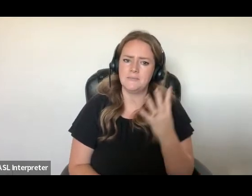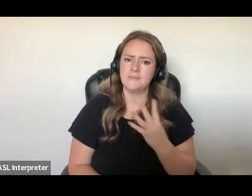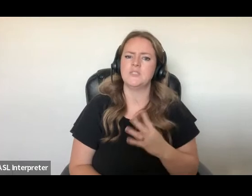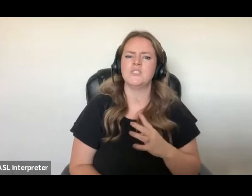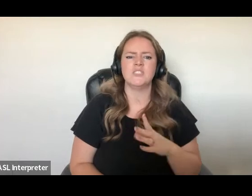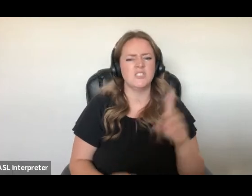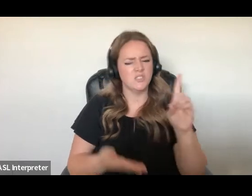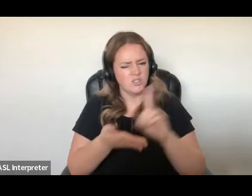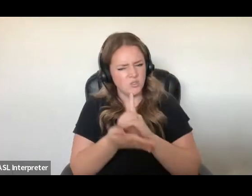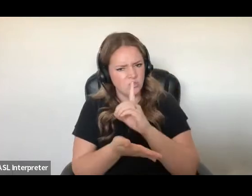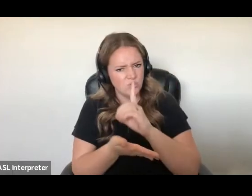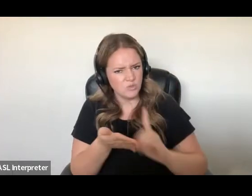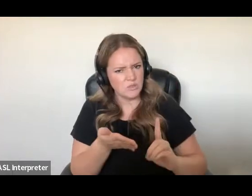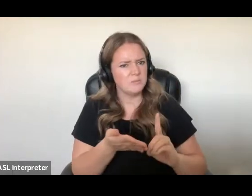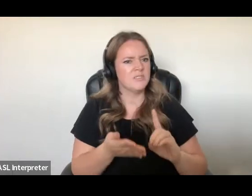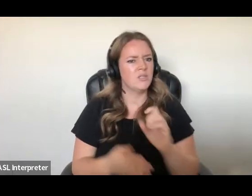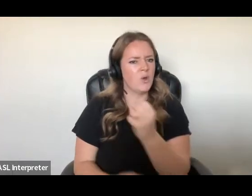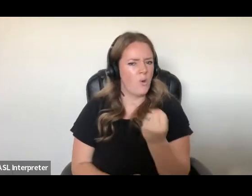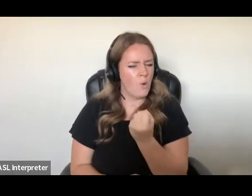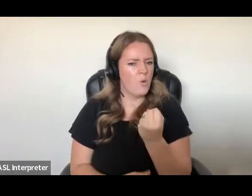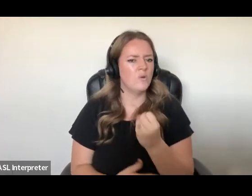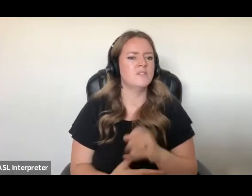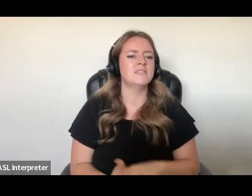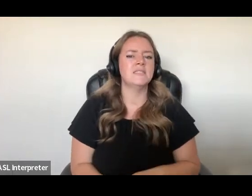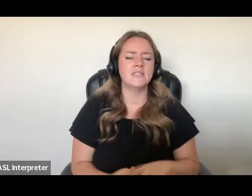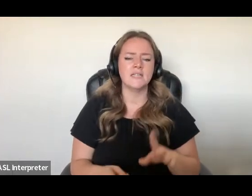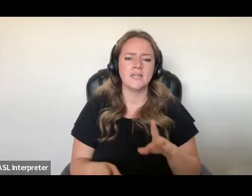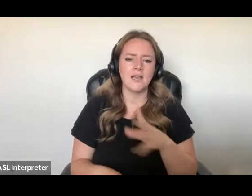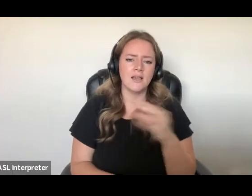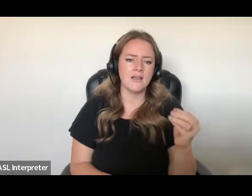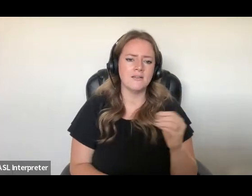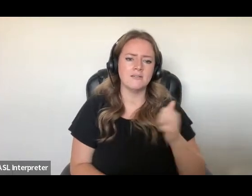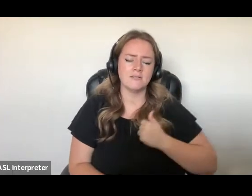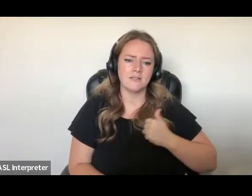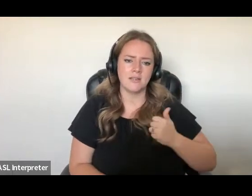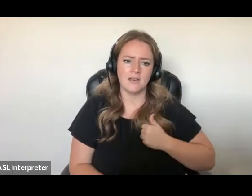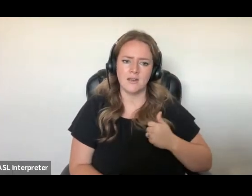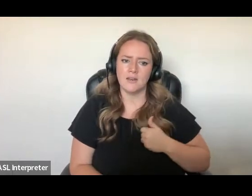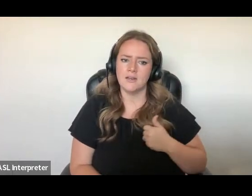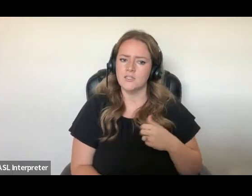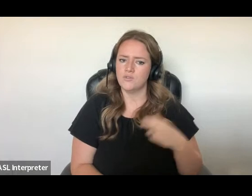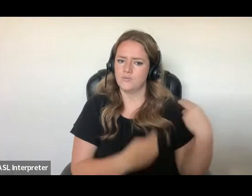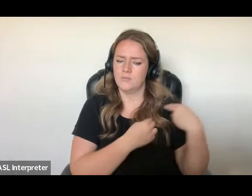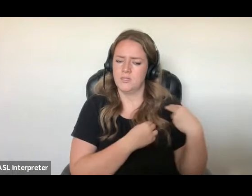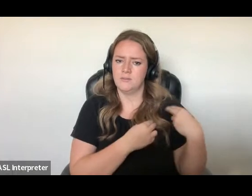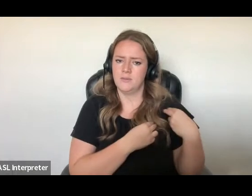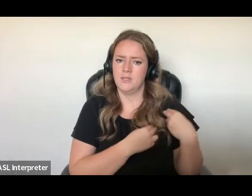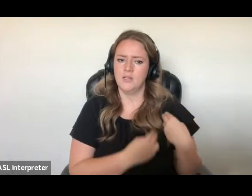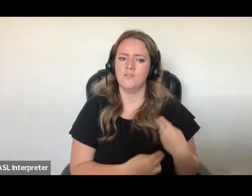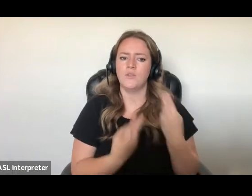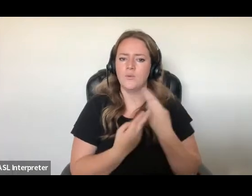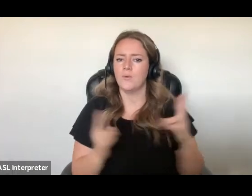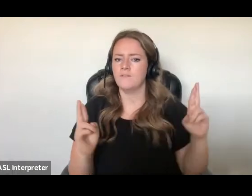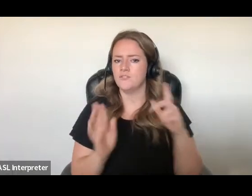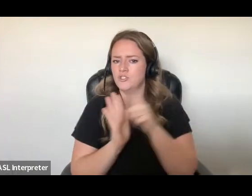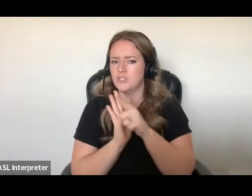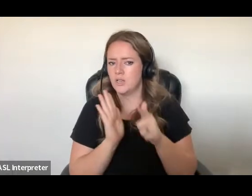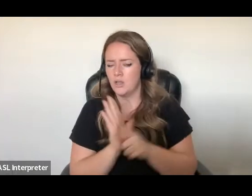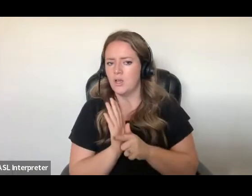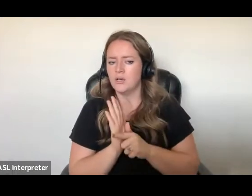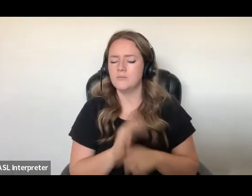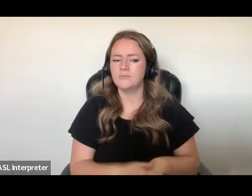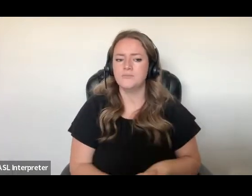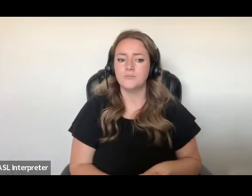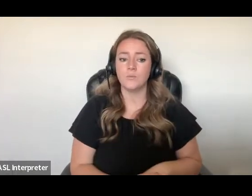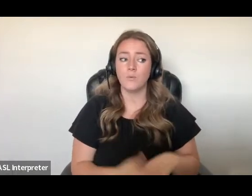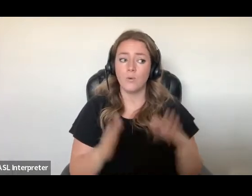principles of fundamental justice and Canada's obligations under international refugee law. We hope that other provinces